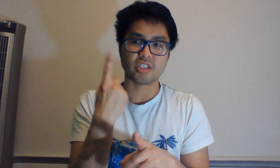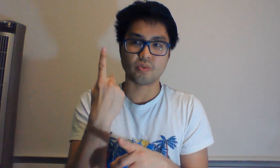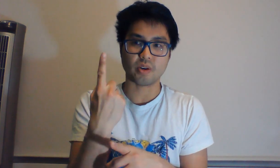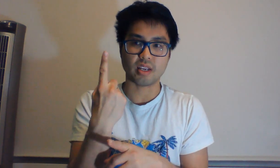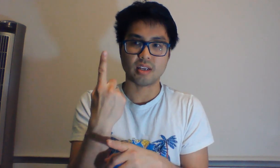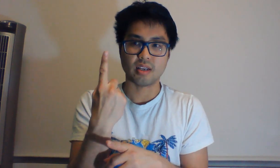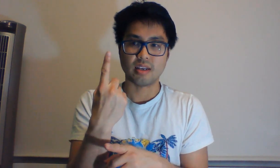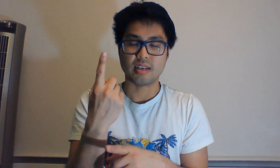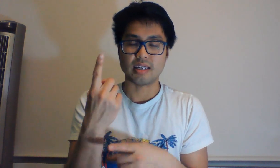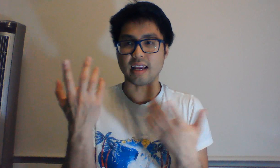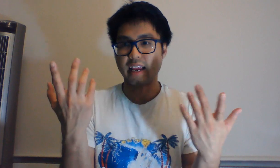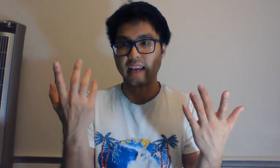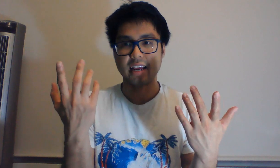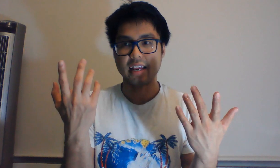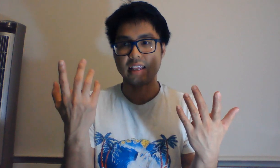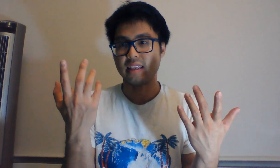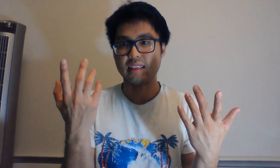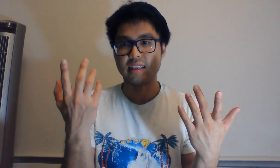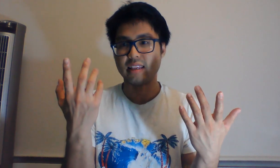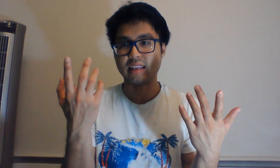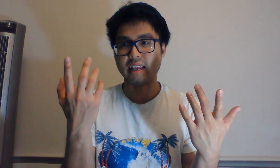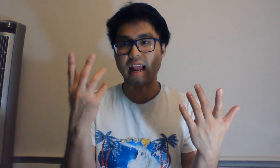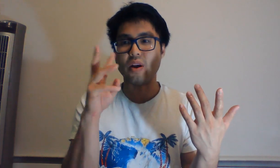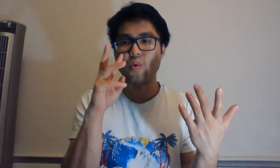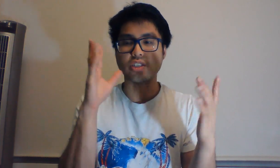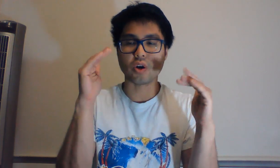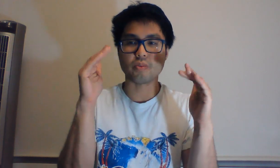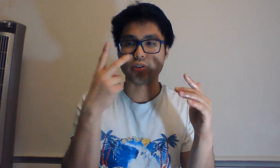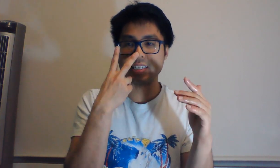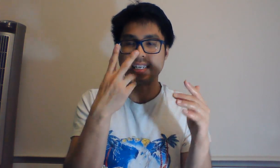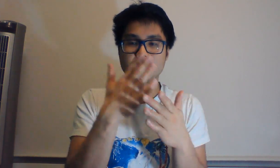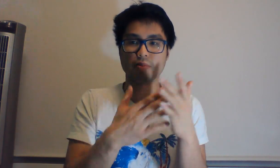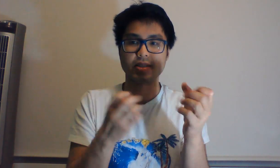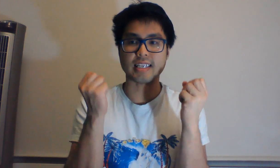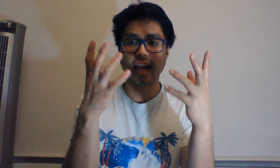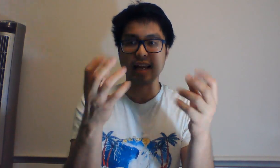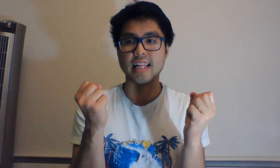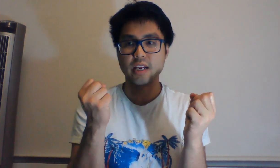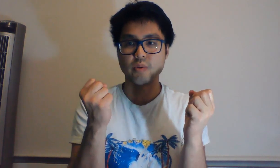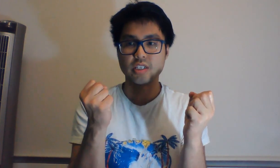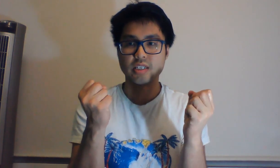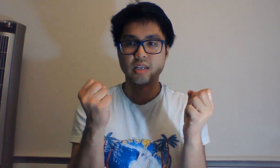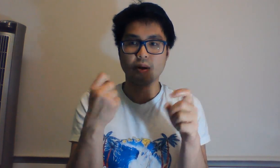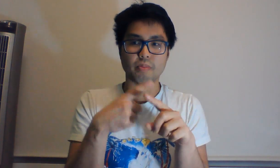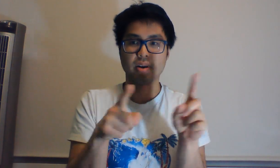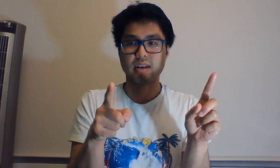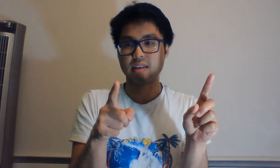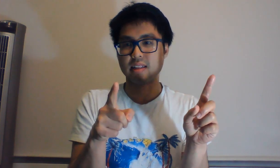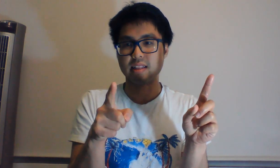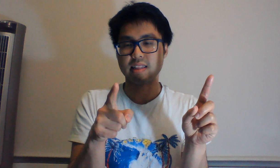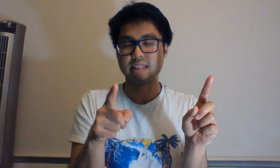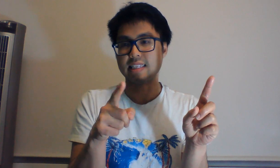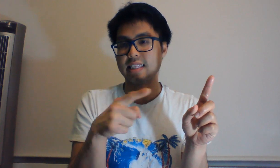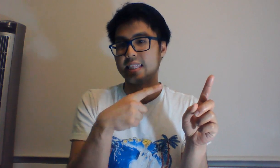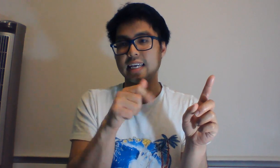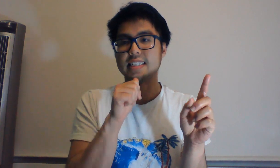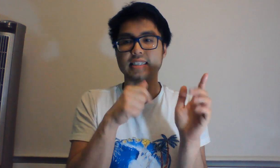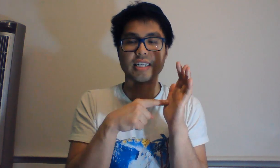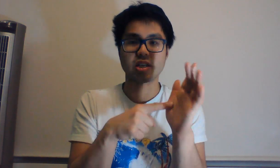one, and I was hoping you see some sight language, but they did not show